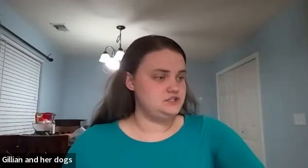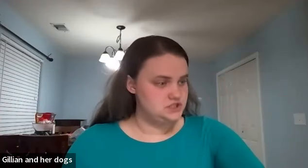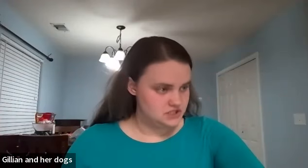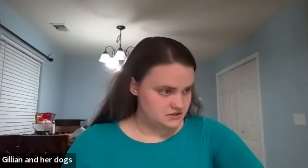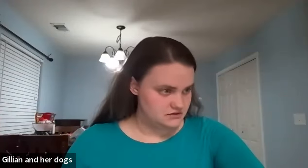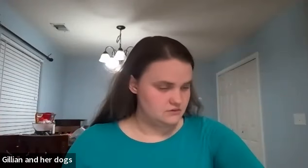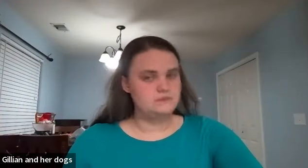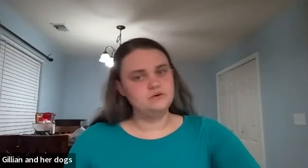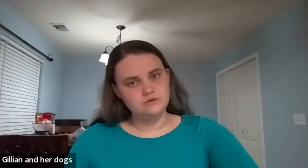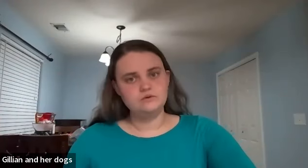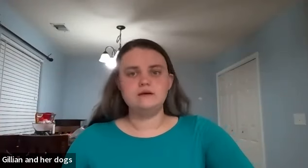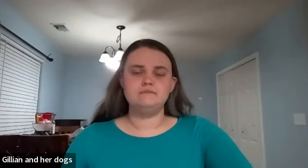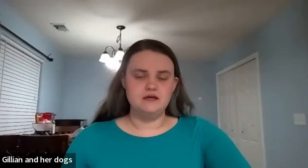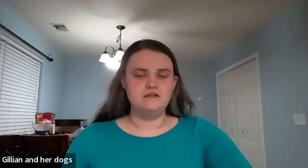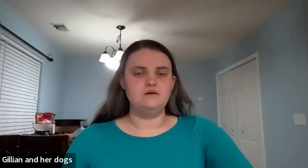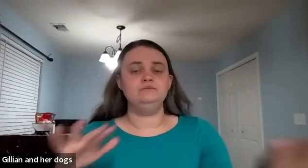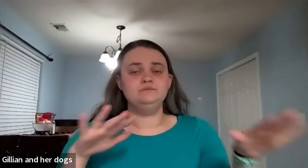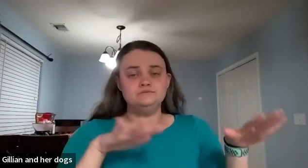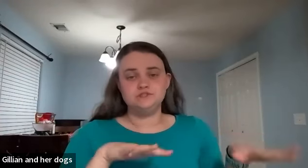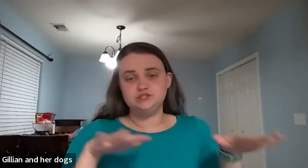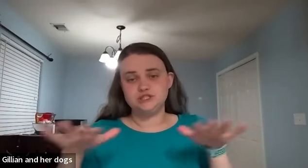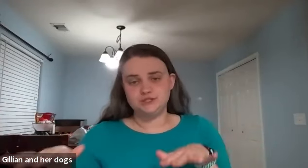chill or i'm cool i'm mellow chill